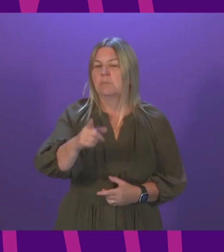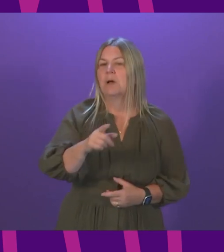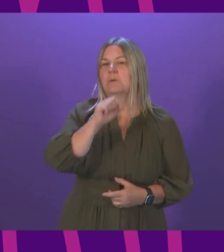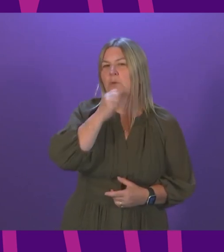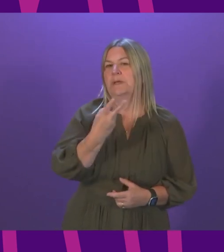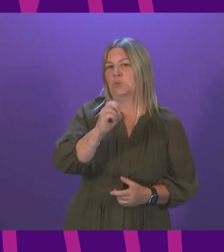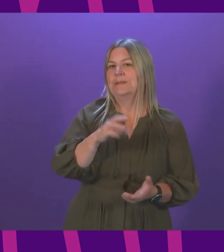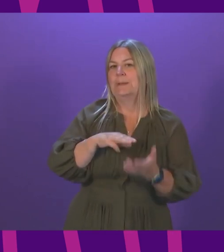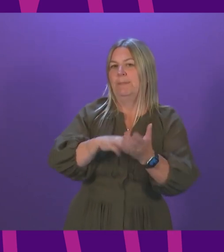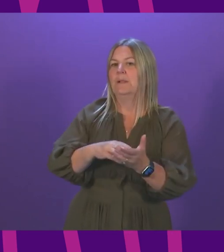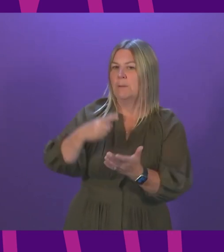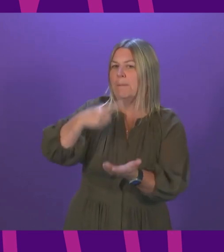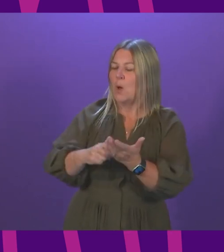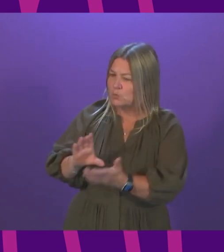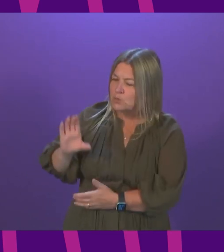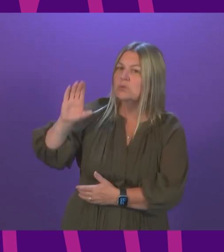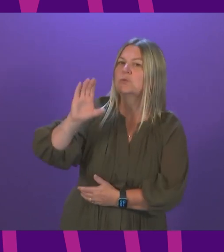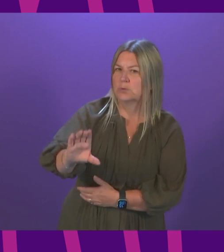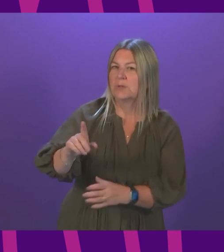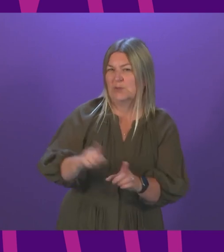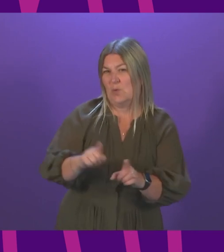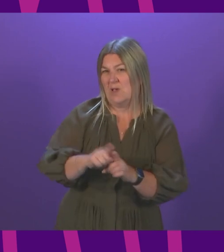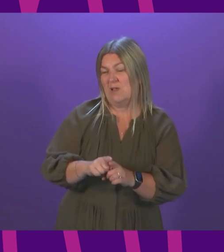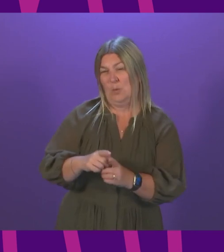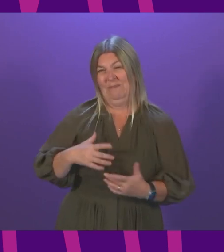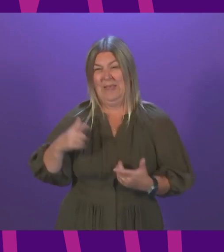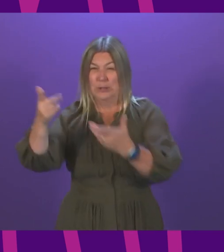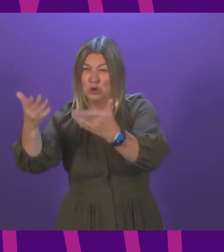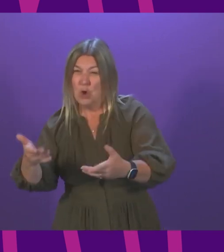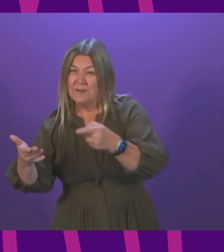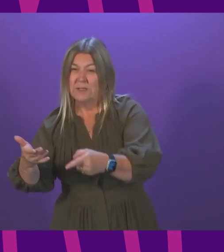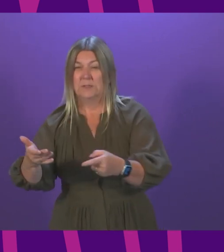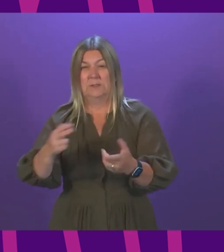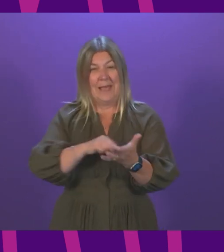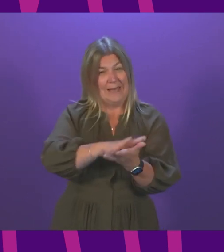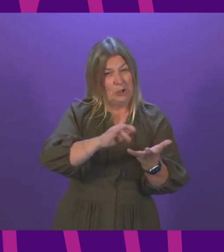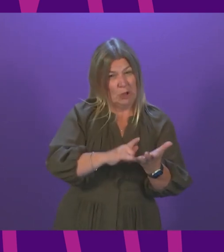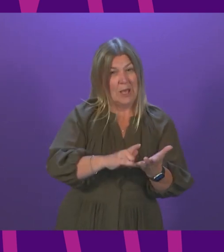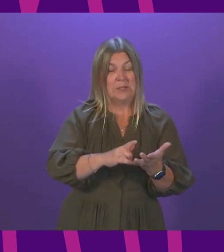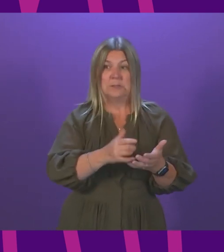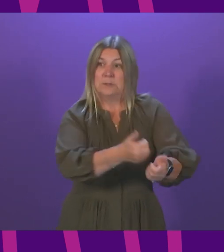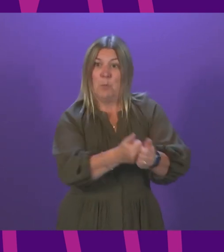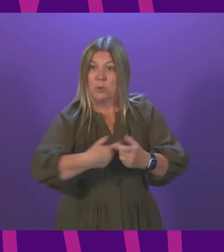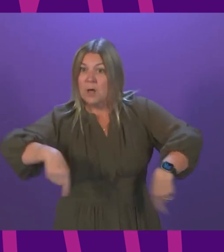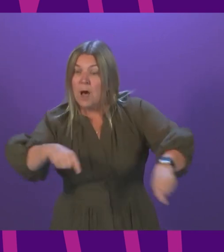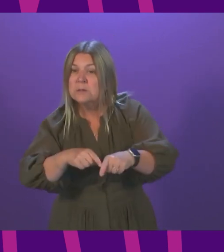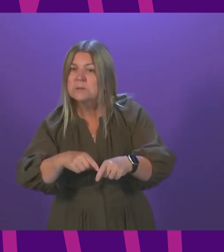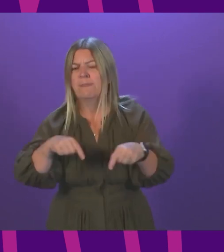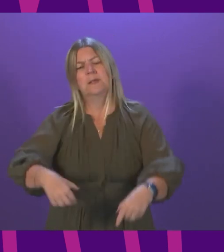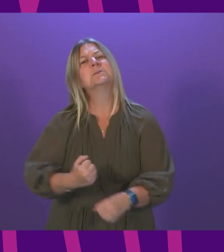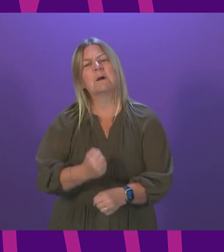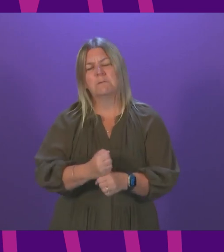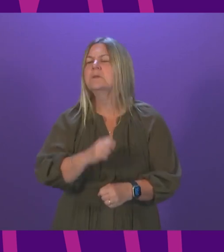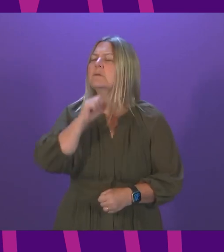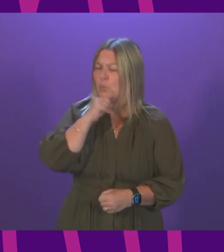£20 million of additional investment. Our ambulance service and the NHS have been there for us in our hour of need. This government will,